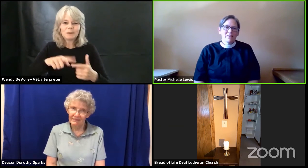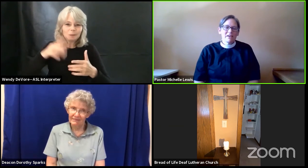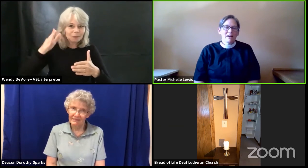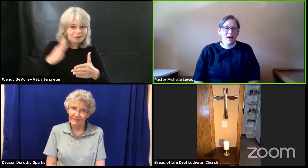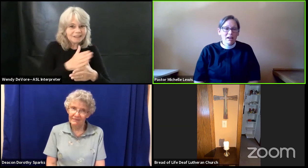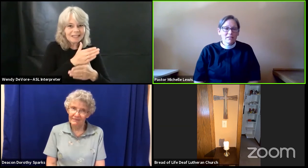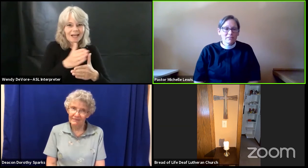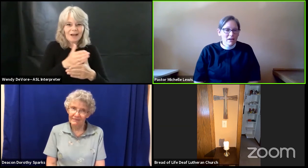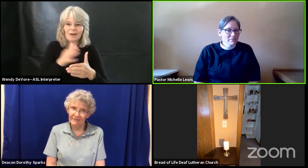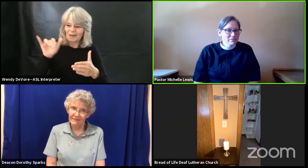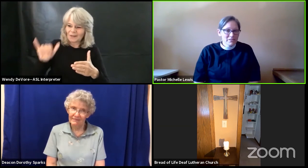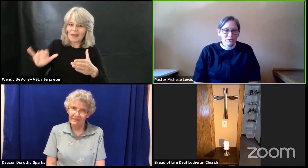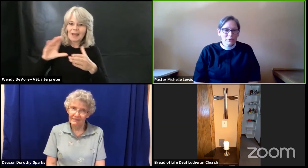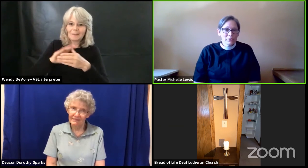god loves you